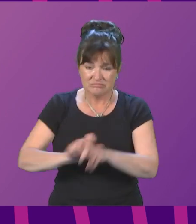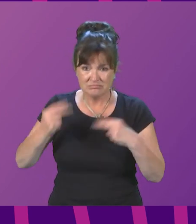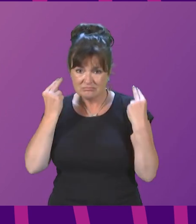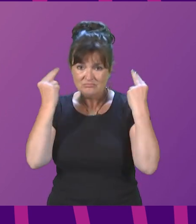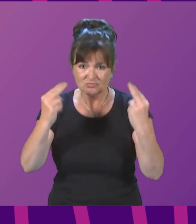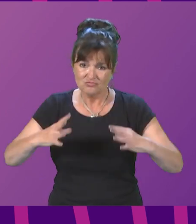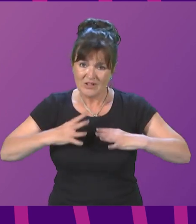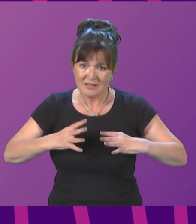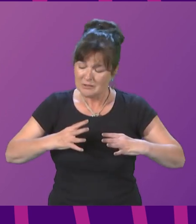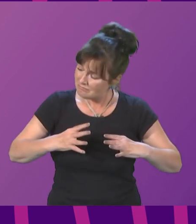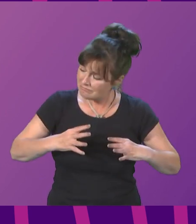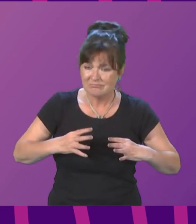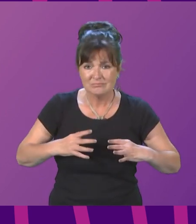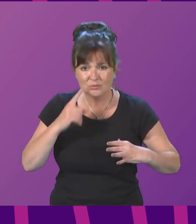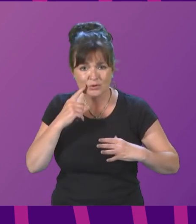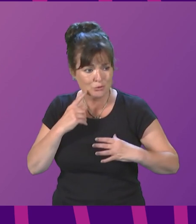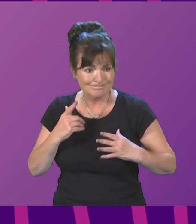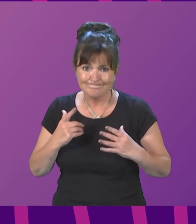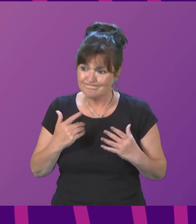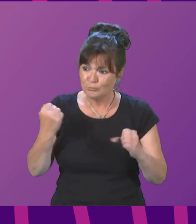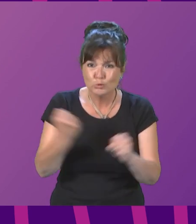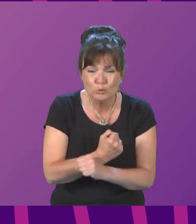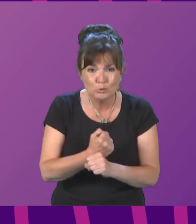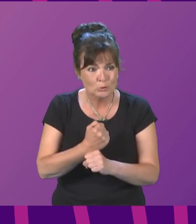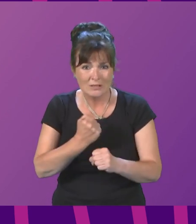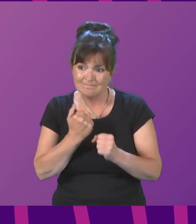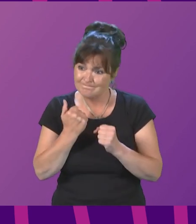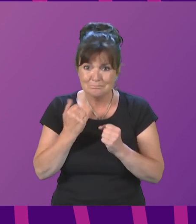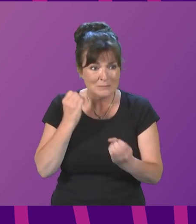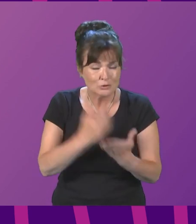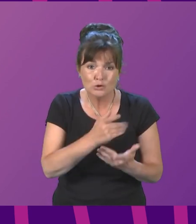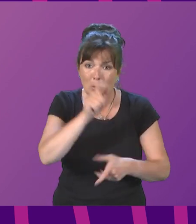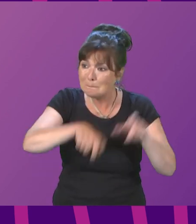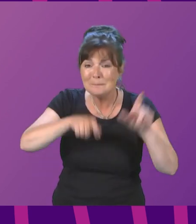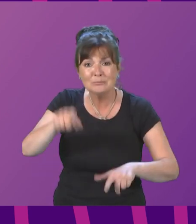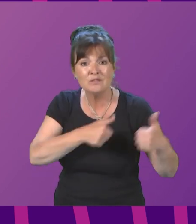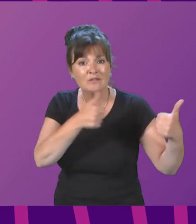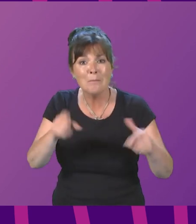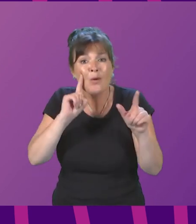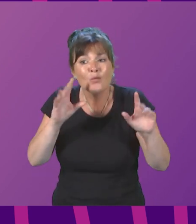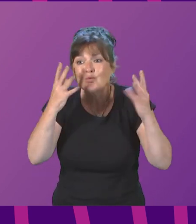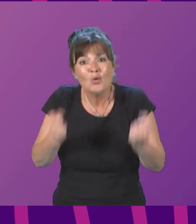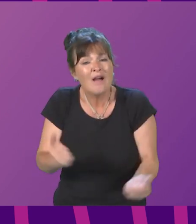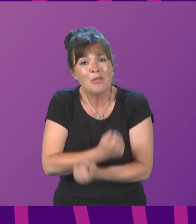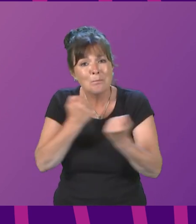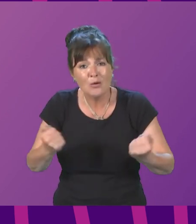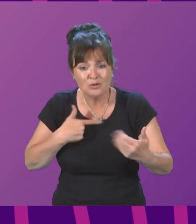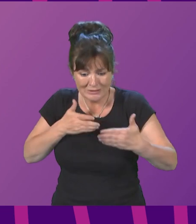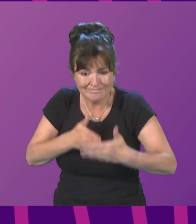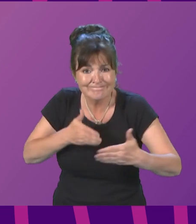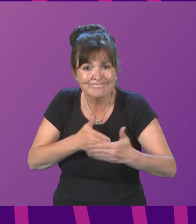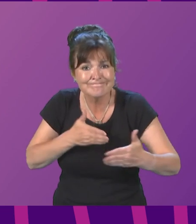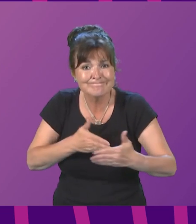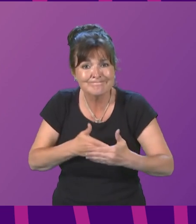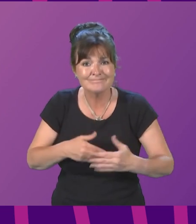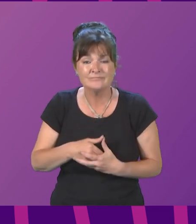and eager to act but we lack the powers and resources we need to do so in all the ways necessary. Independence would give us,